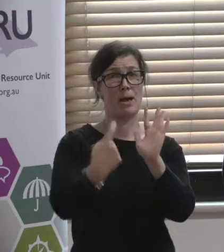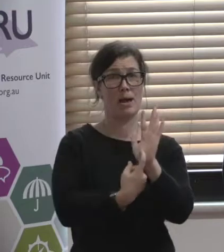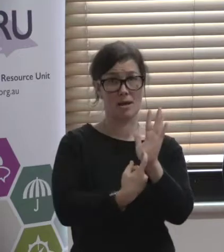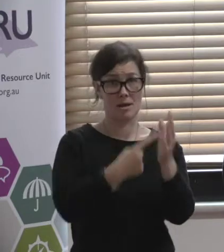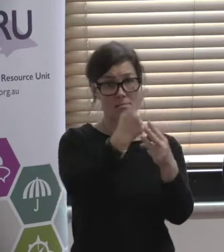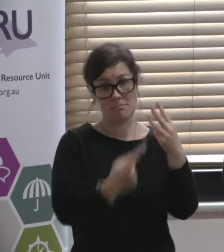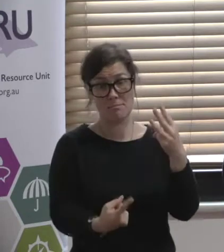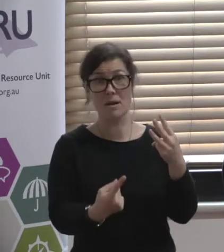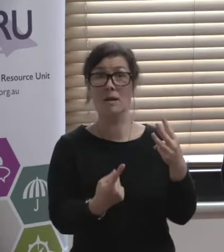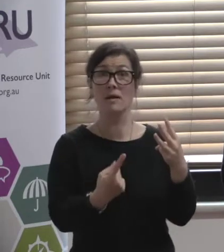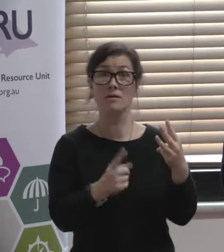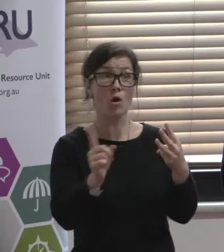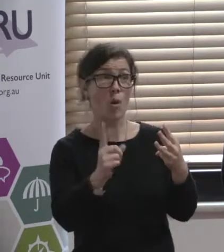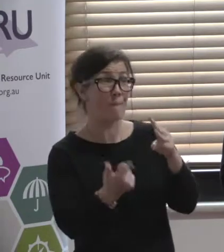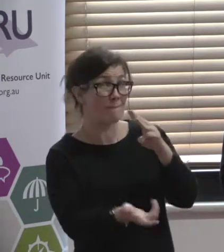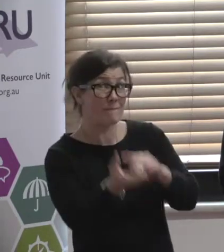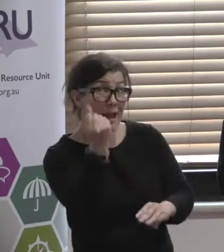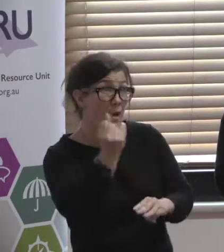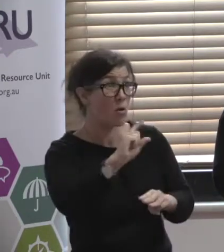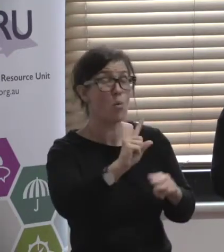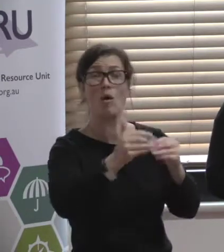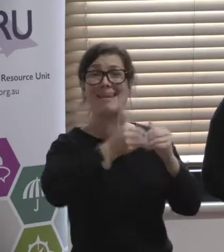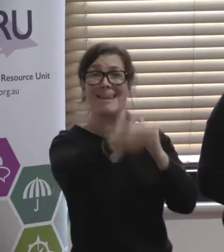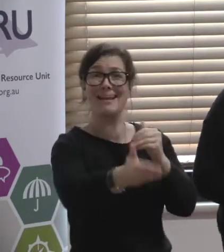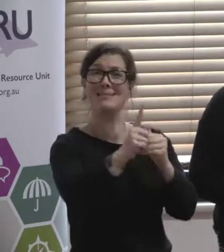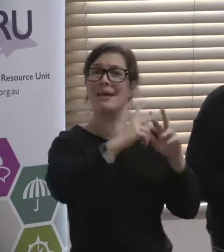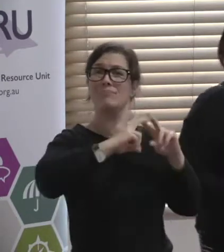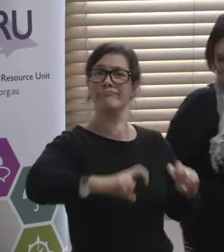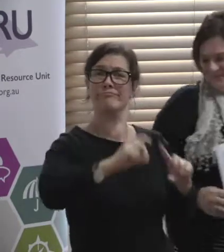what they have found and what the next steps are. Welcome.